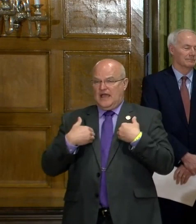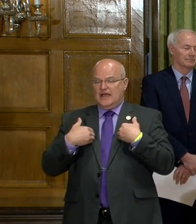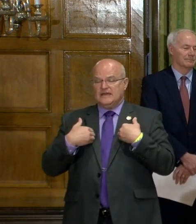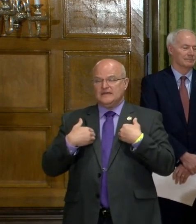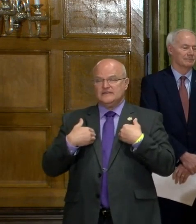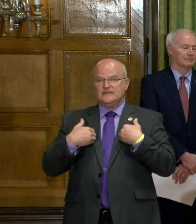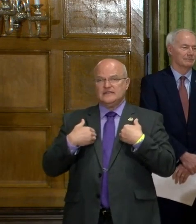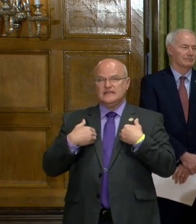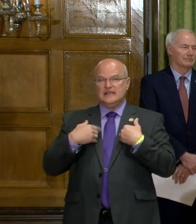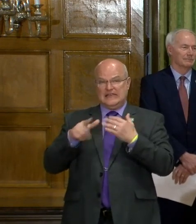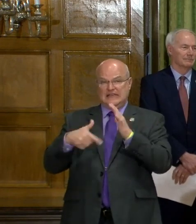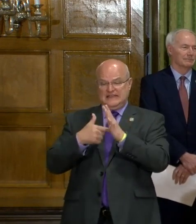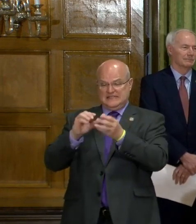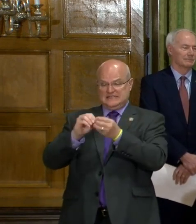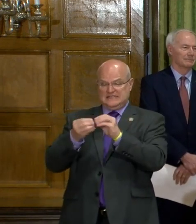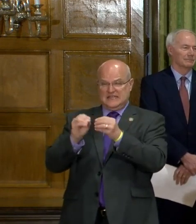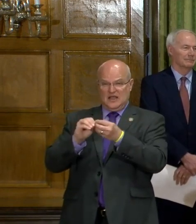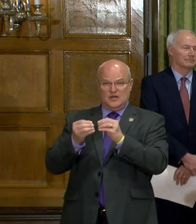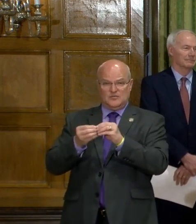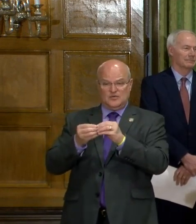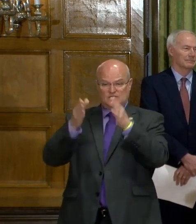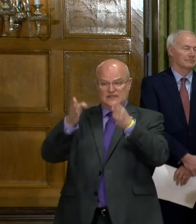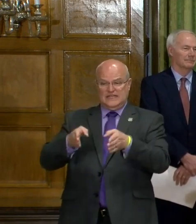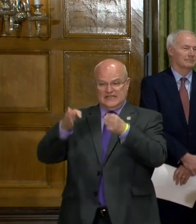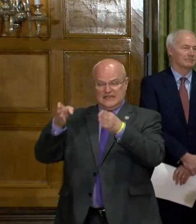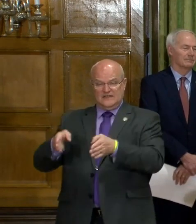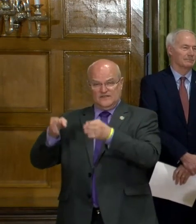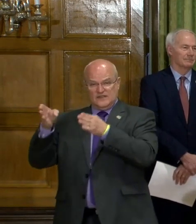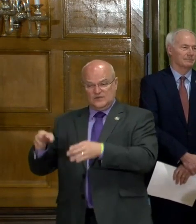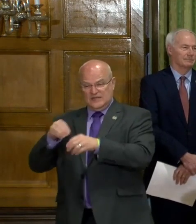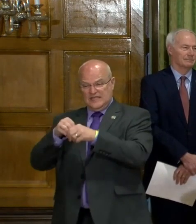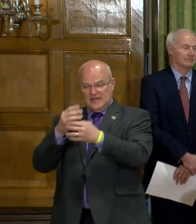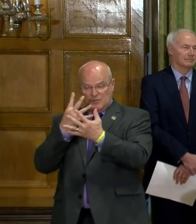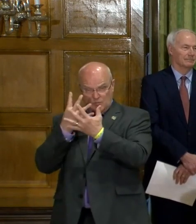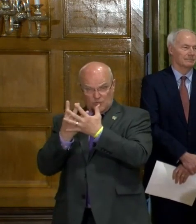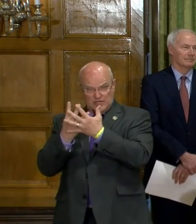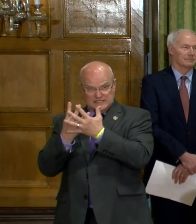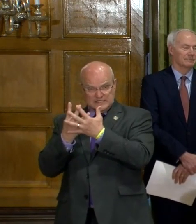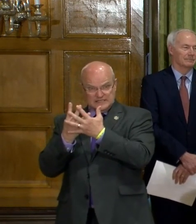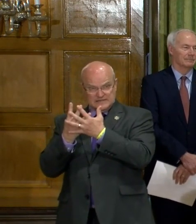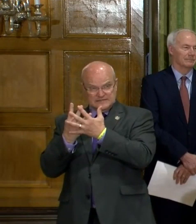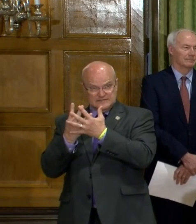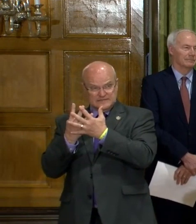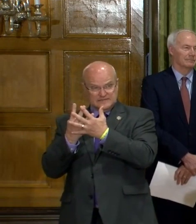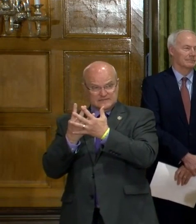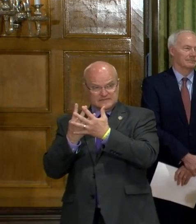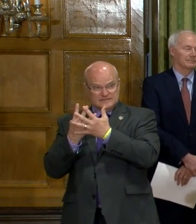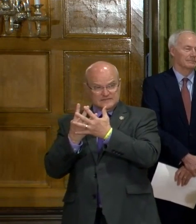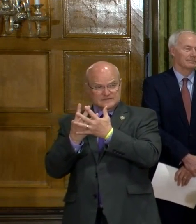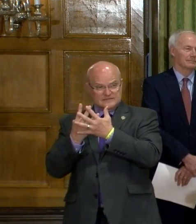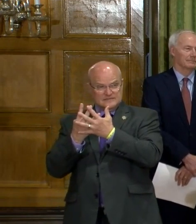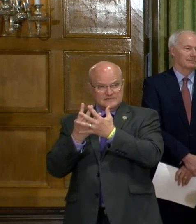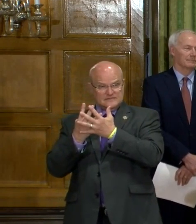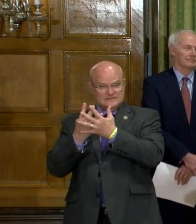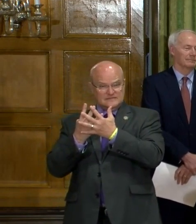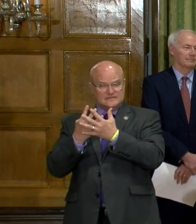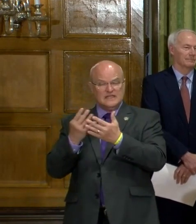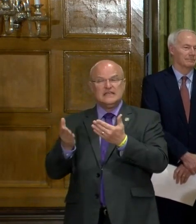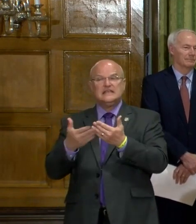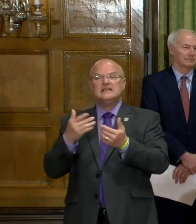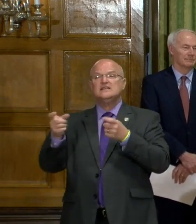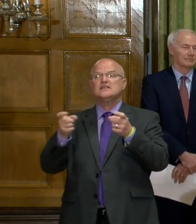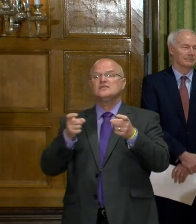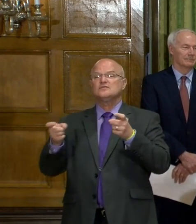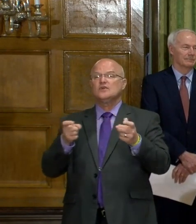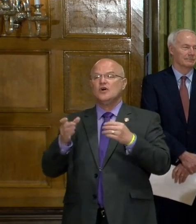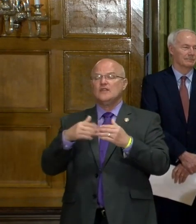this number of individuals in a prison is easier to